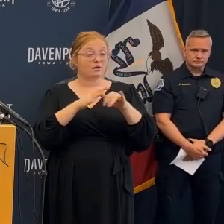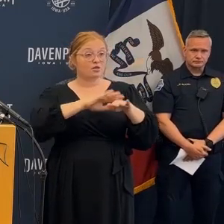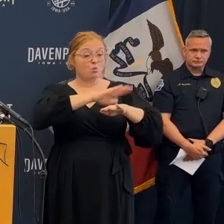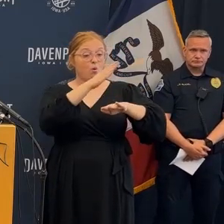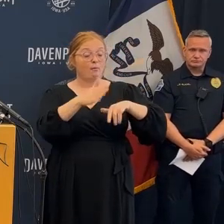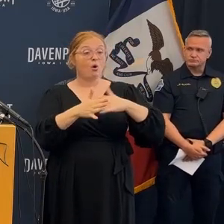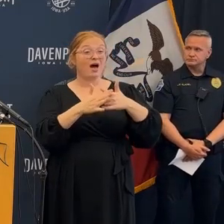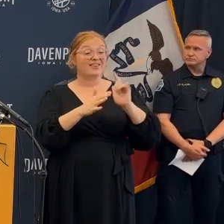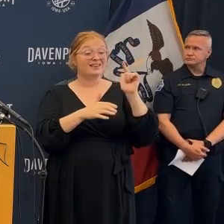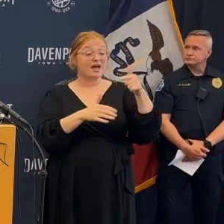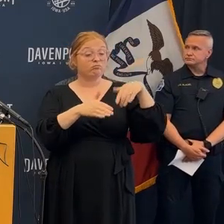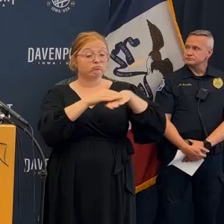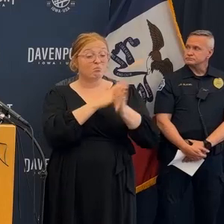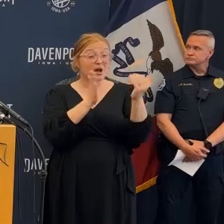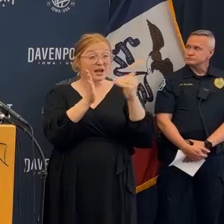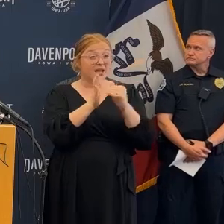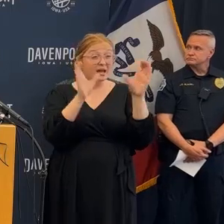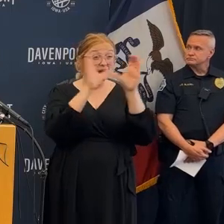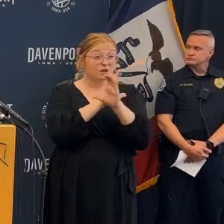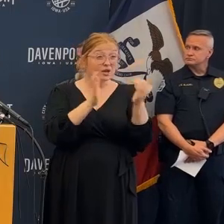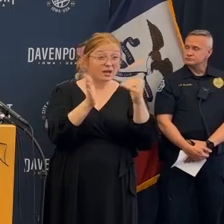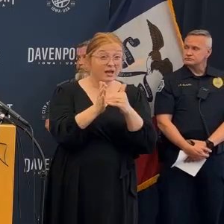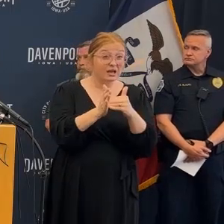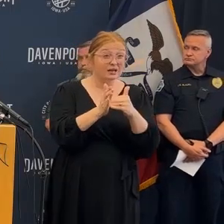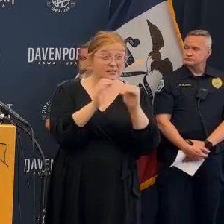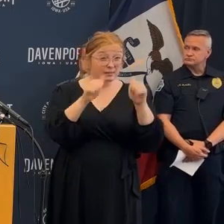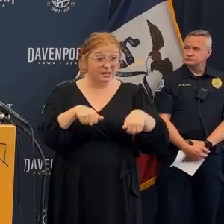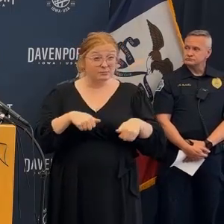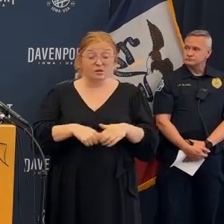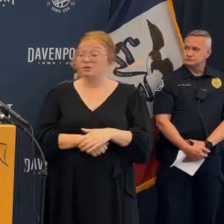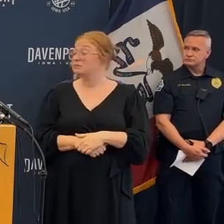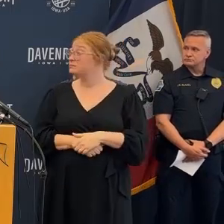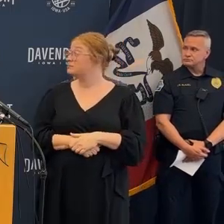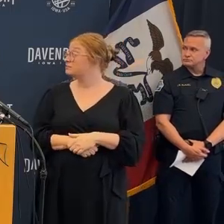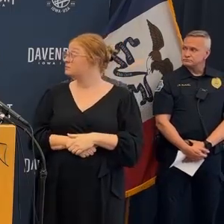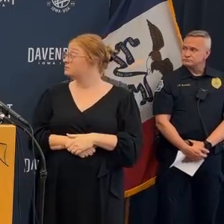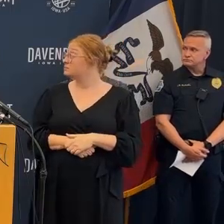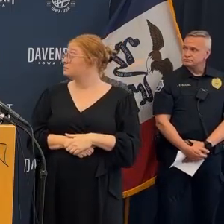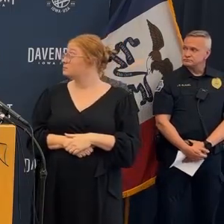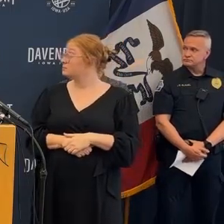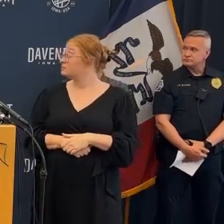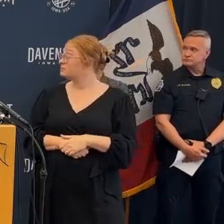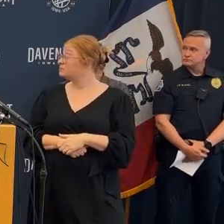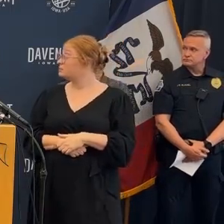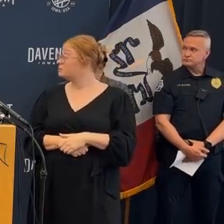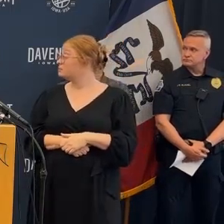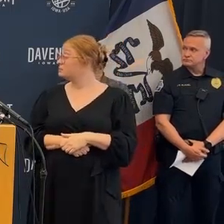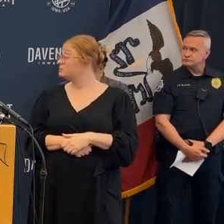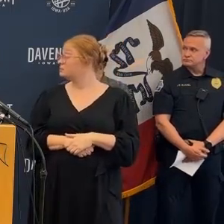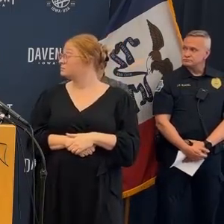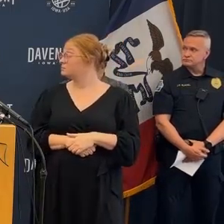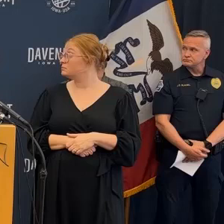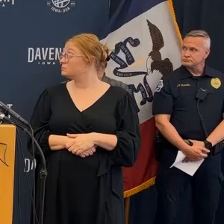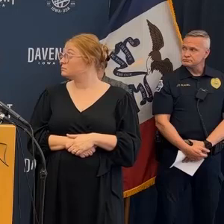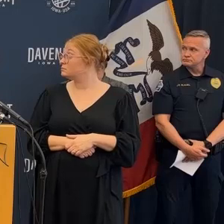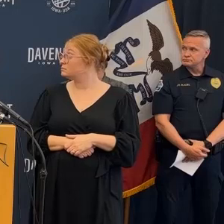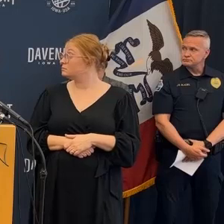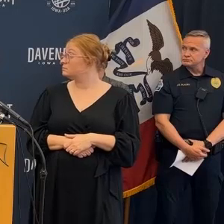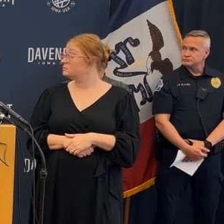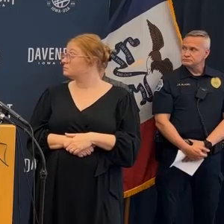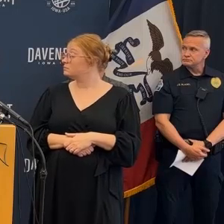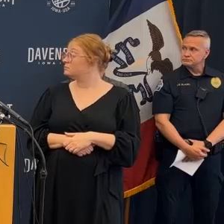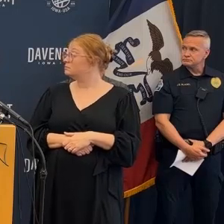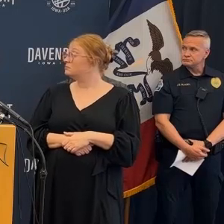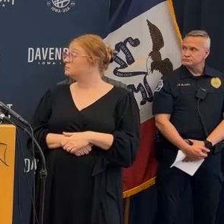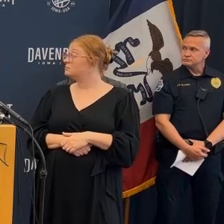talking just back on the demolition aspect of it would there be and this might be too early to determine at this point but is there would